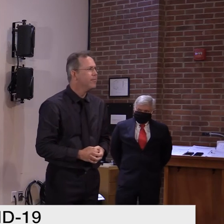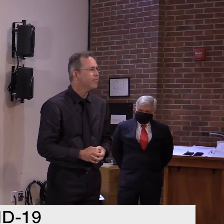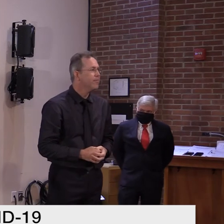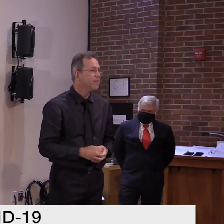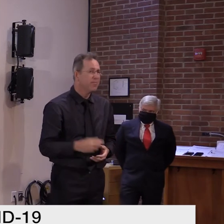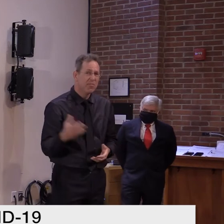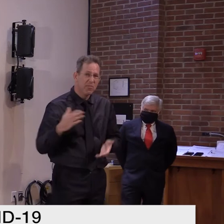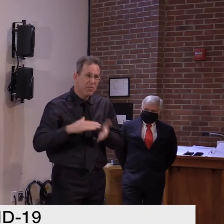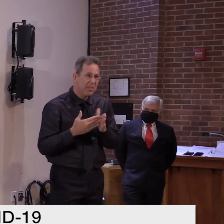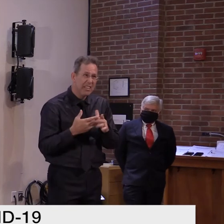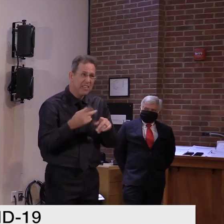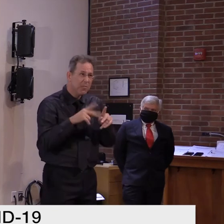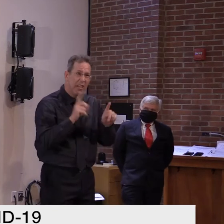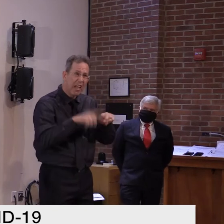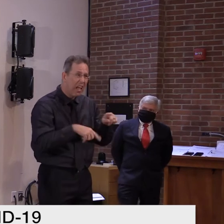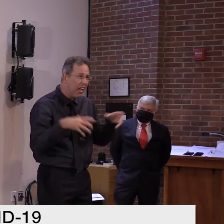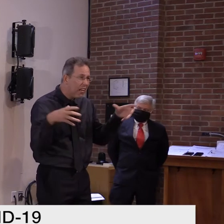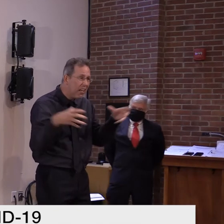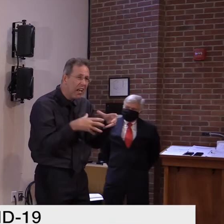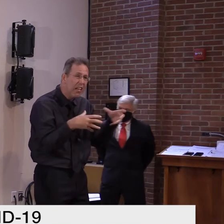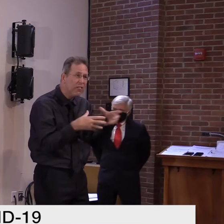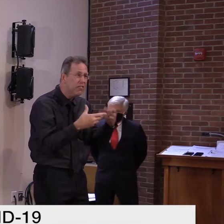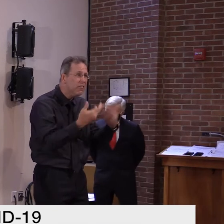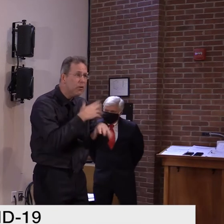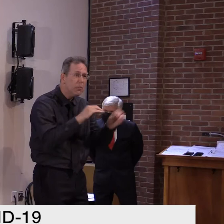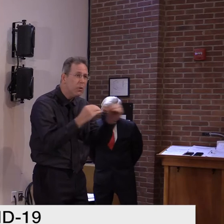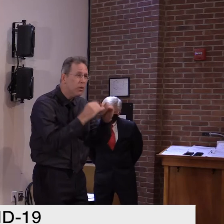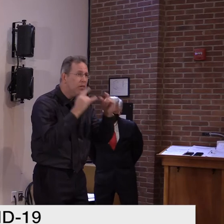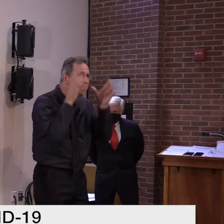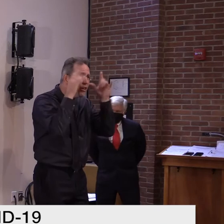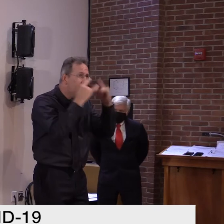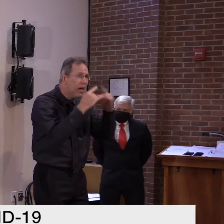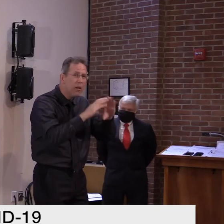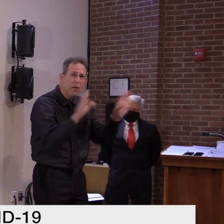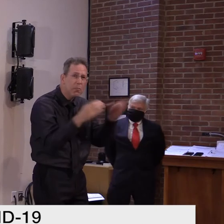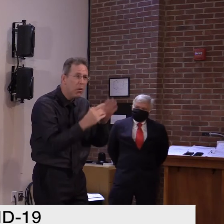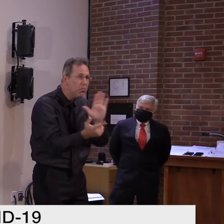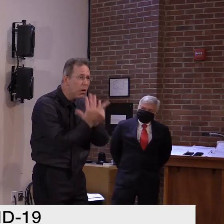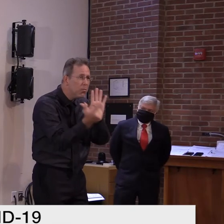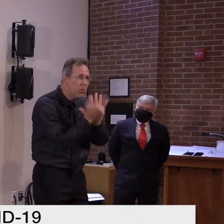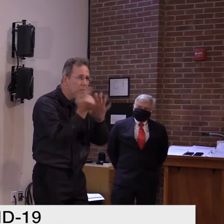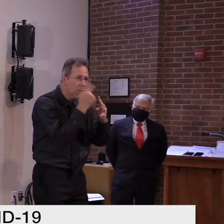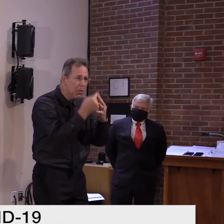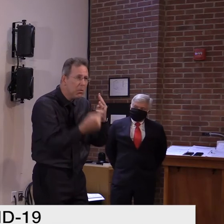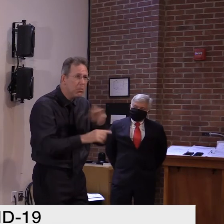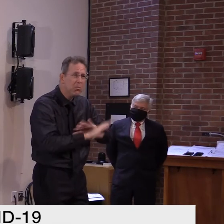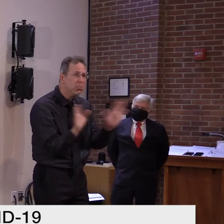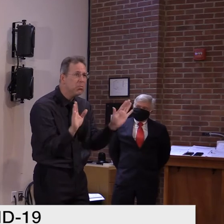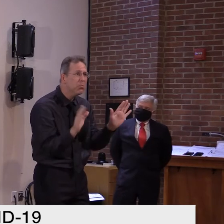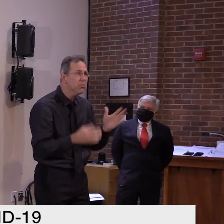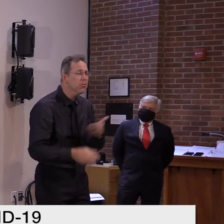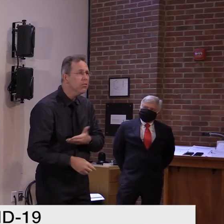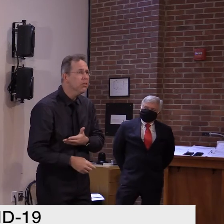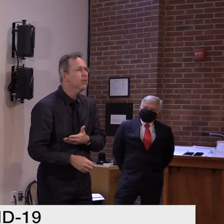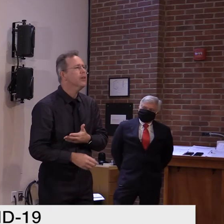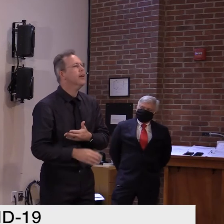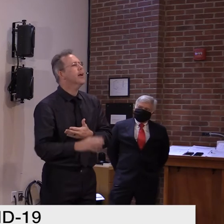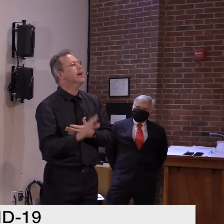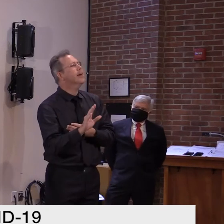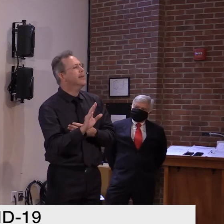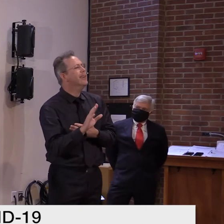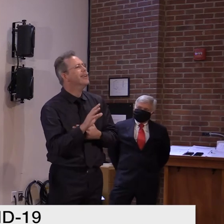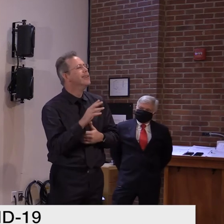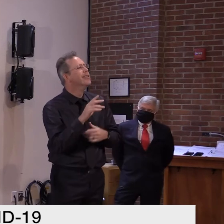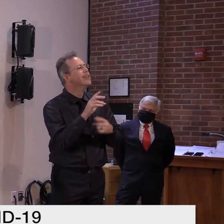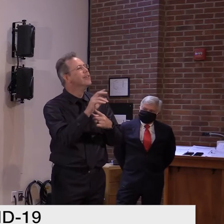this is something again, that's breaking today, uh, and, uh, for someone who's already there, uh, and, or is, is